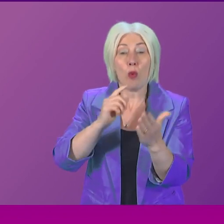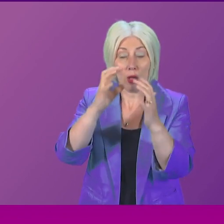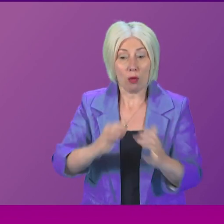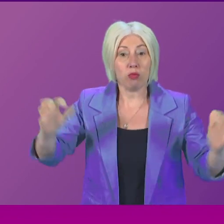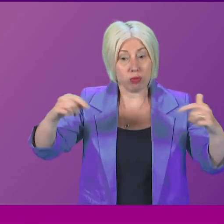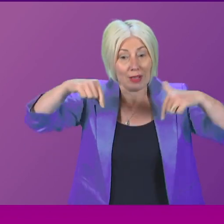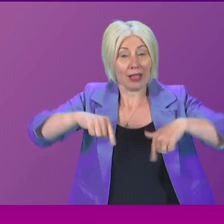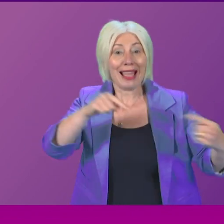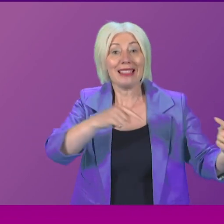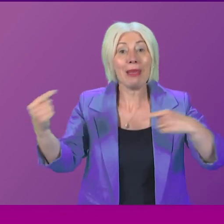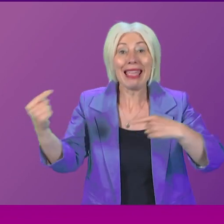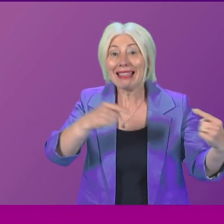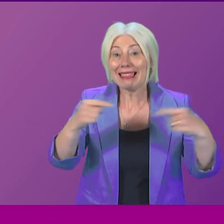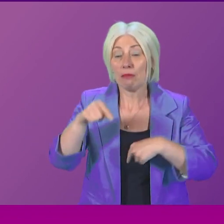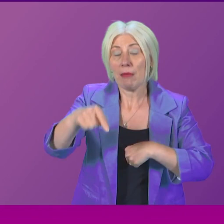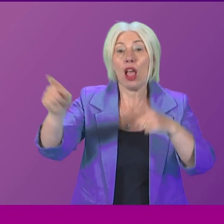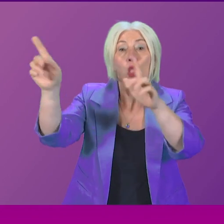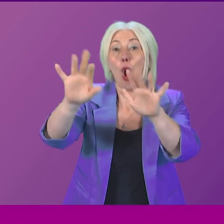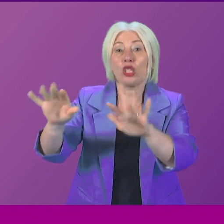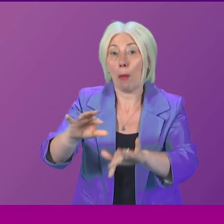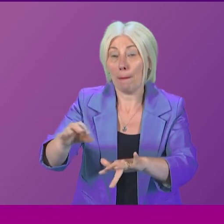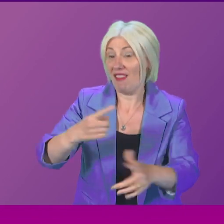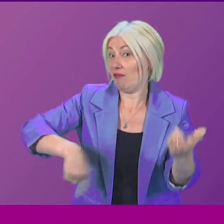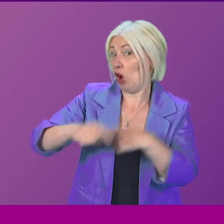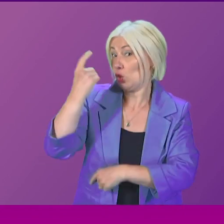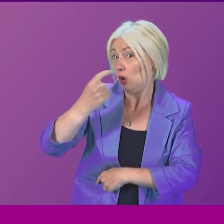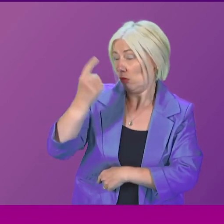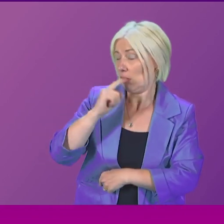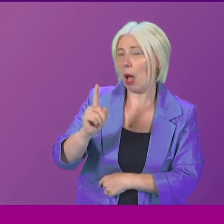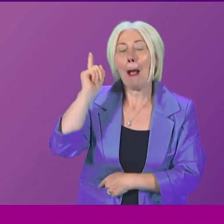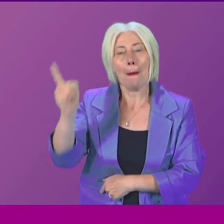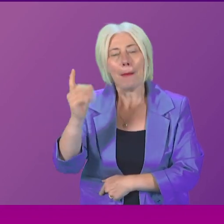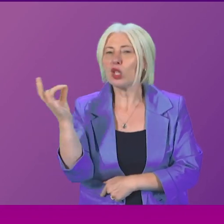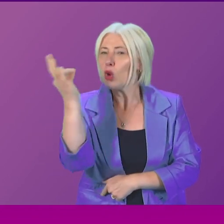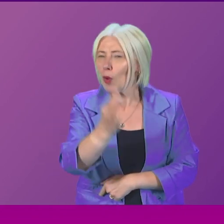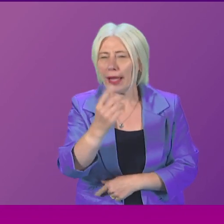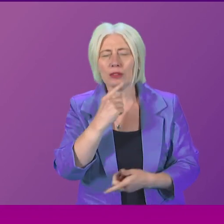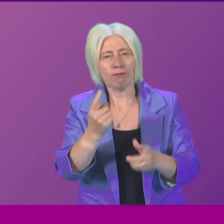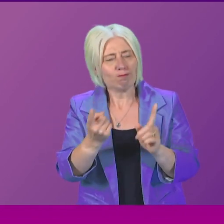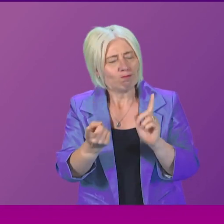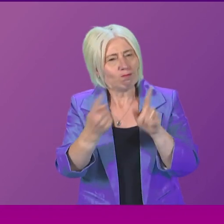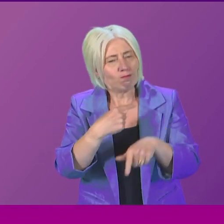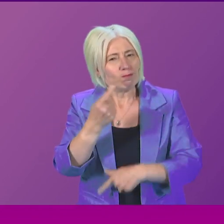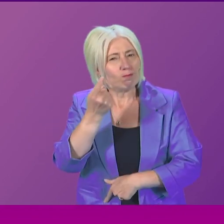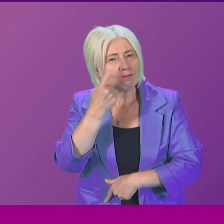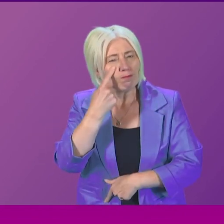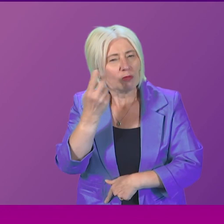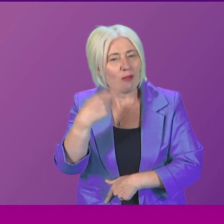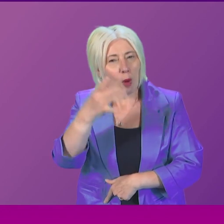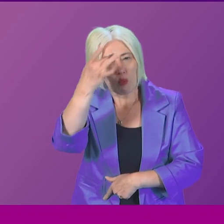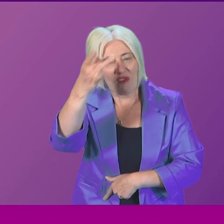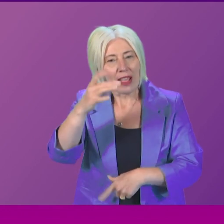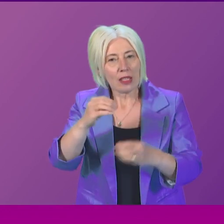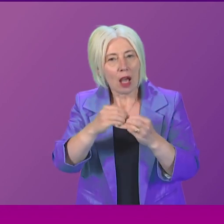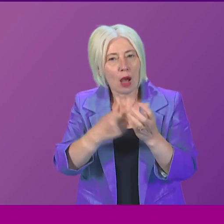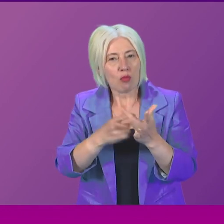debate in the autumn for us to consider it. But can I ask him to react to the observation by Professor Britton